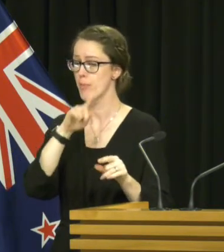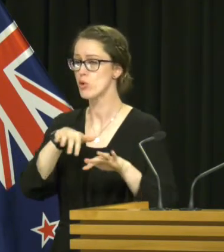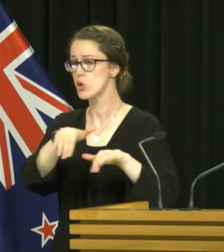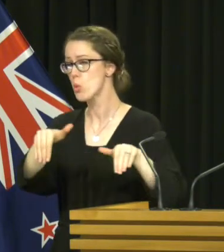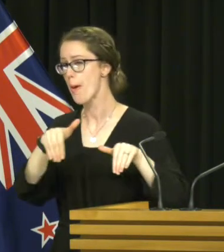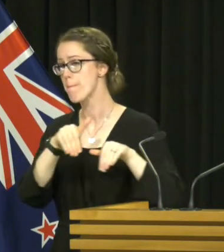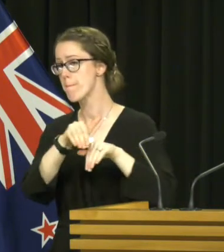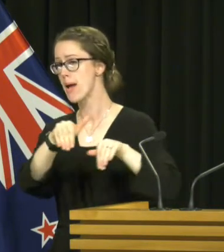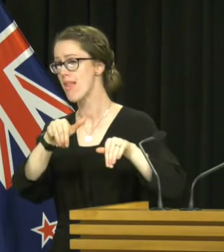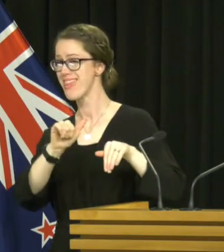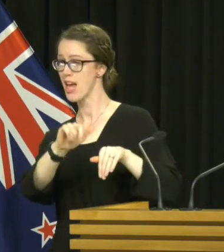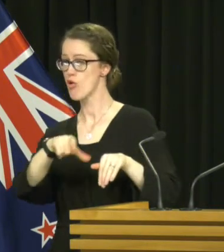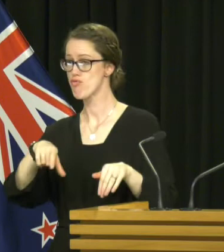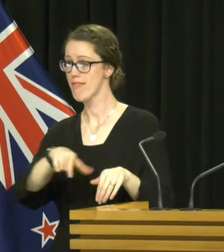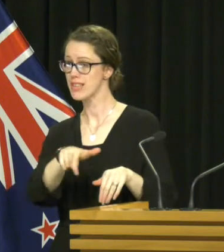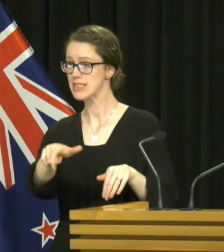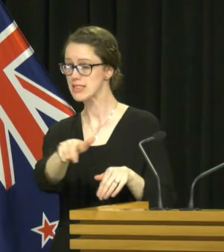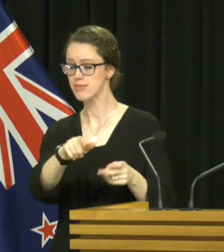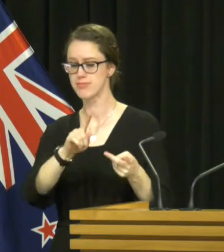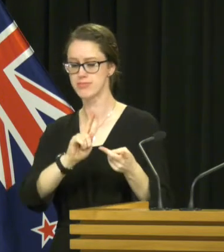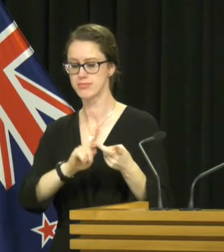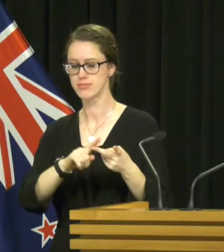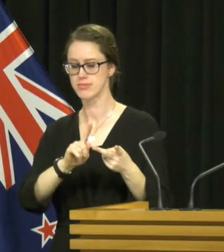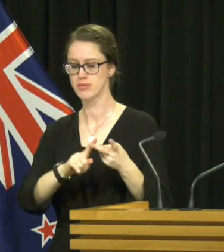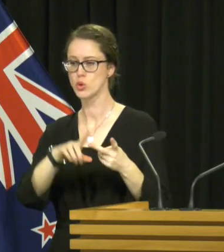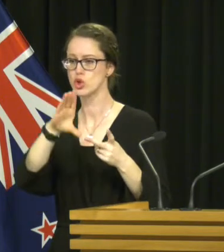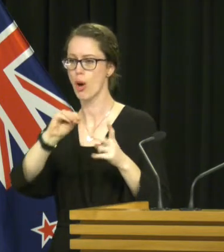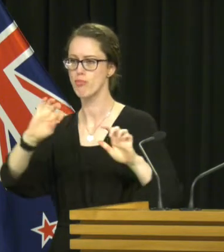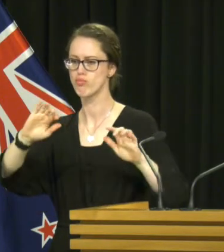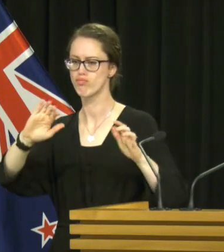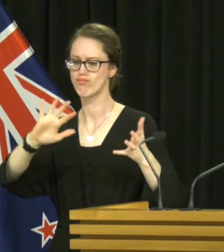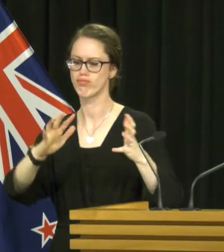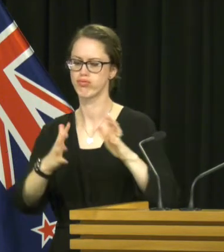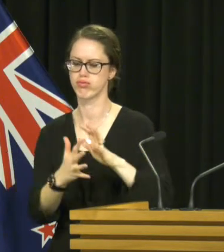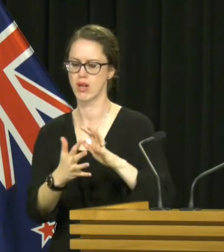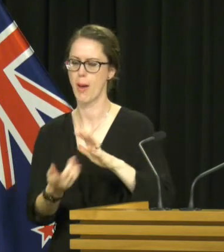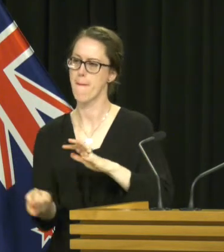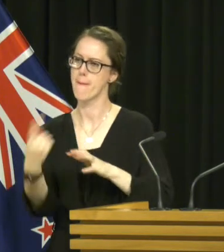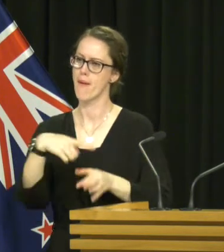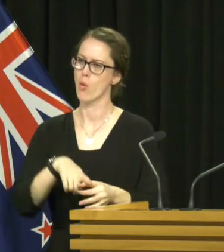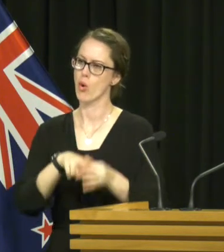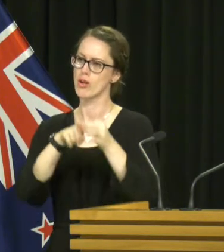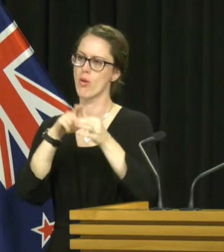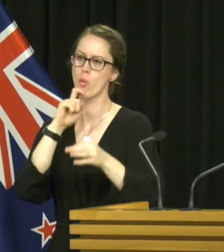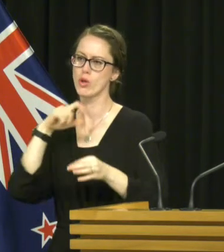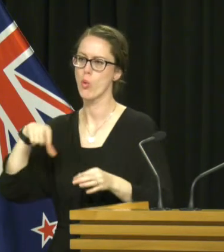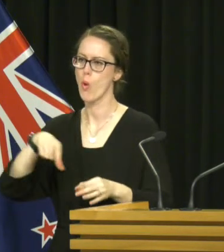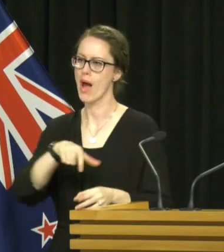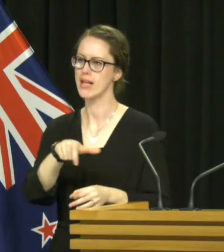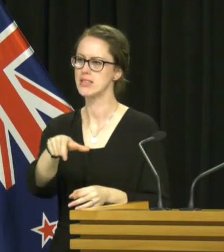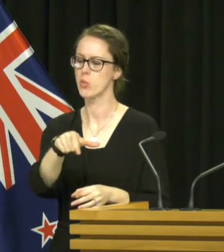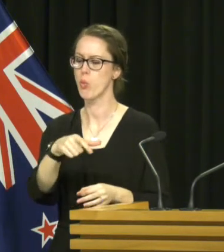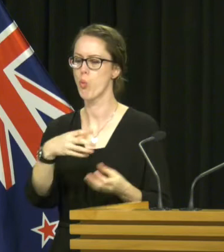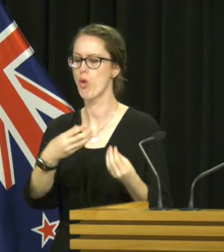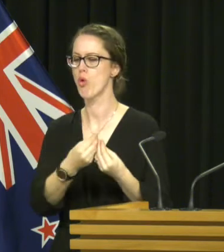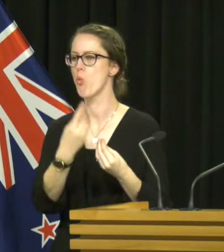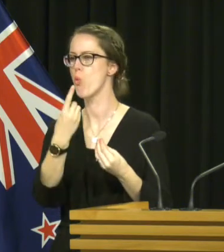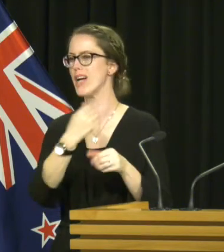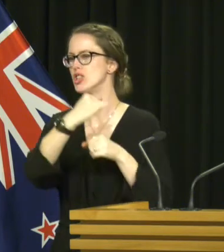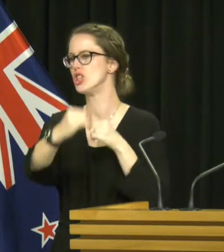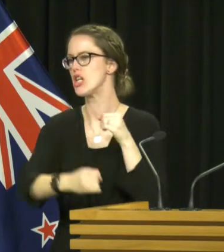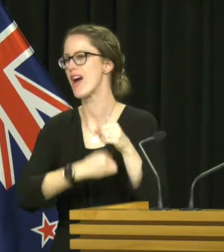swim in their rivers, to stop the degradation and restore the quality of waterways within a generation.